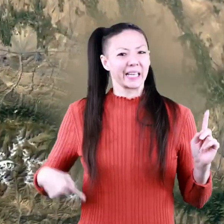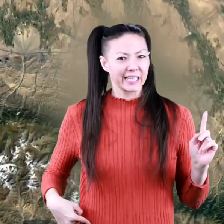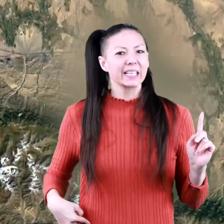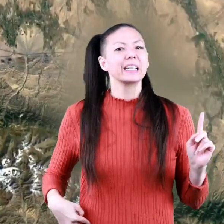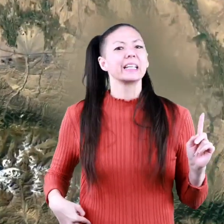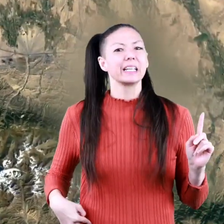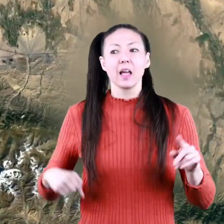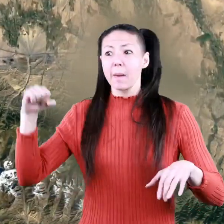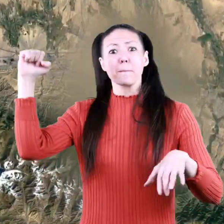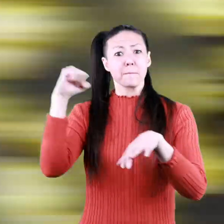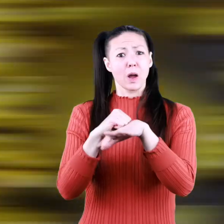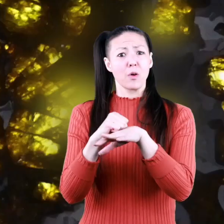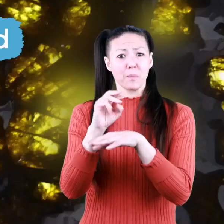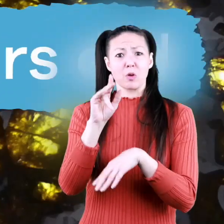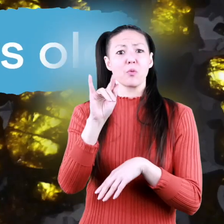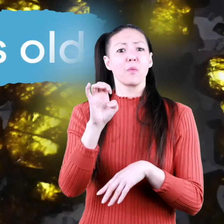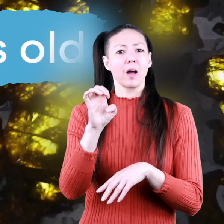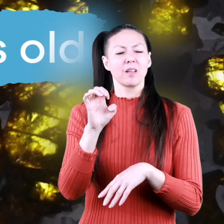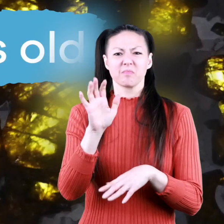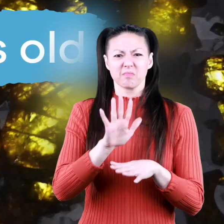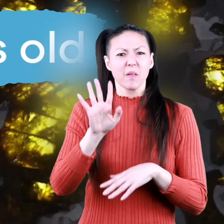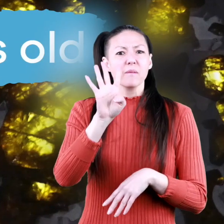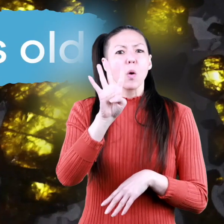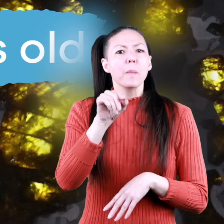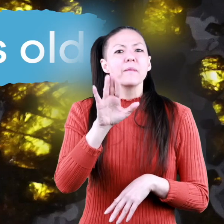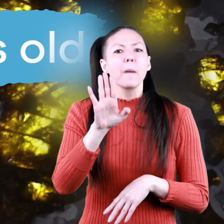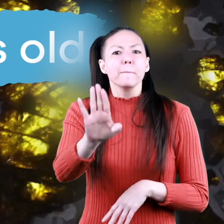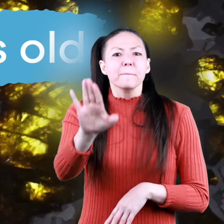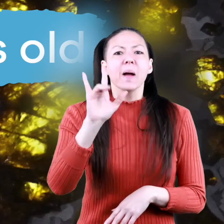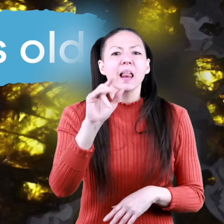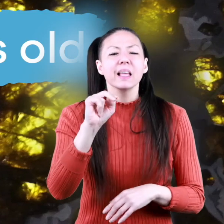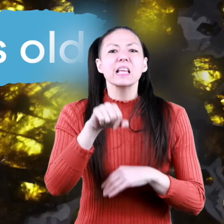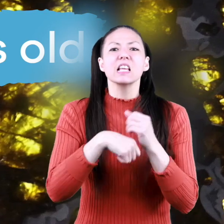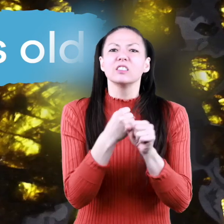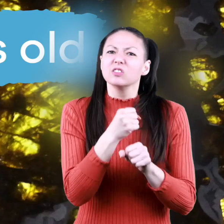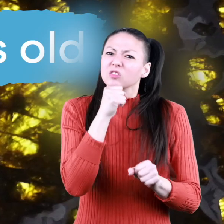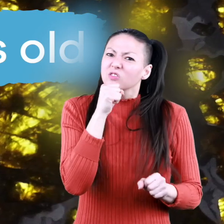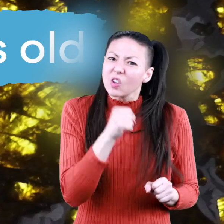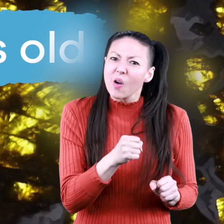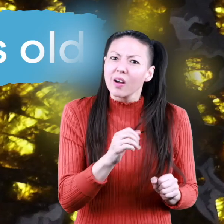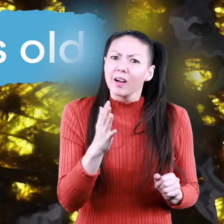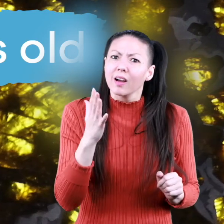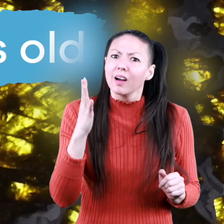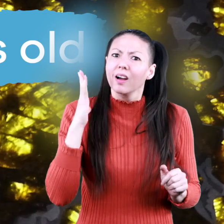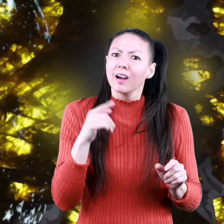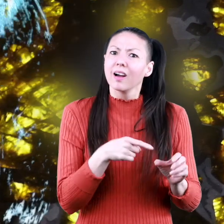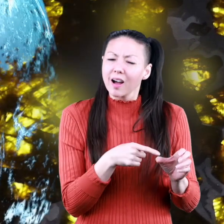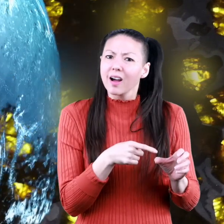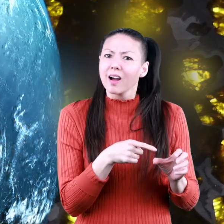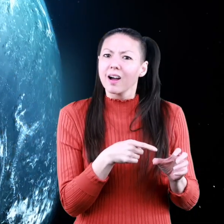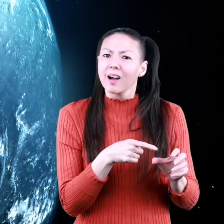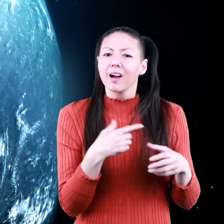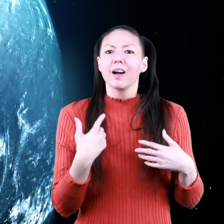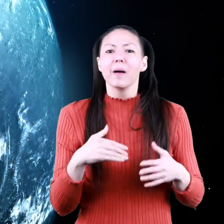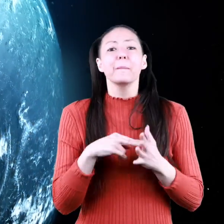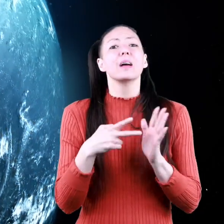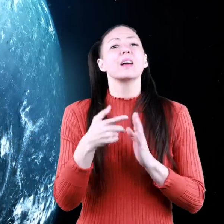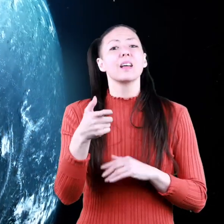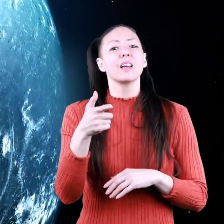This meteorite is believed to be about 4.5 billion years old. That means that it is